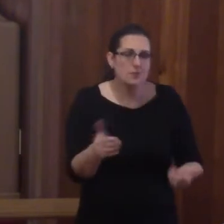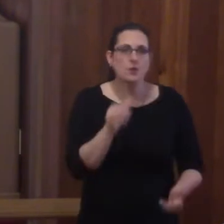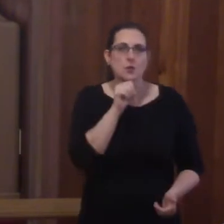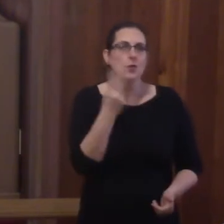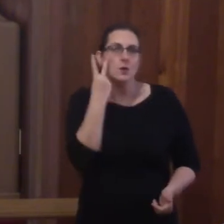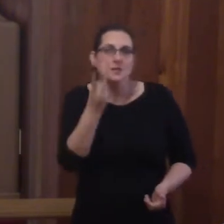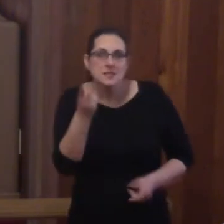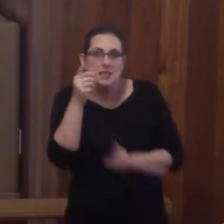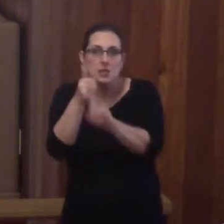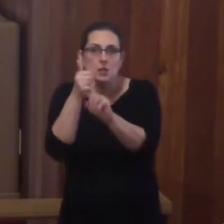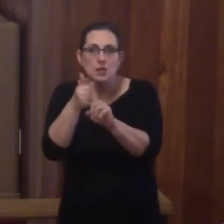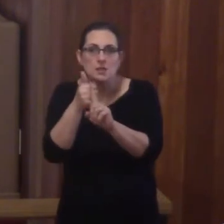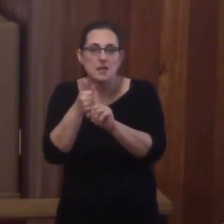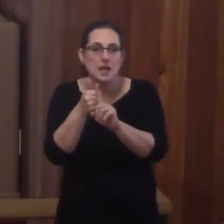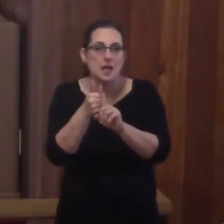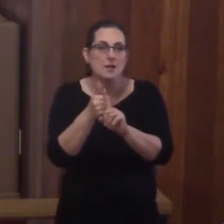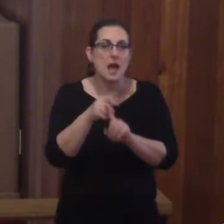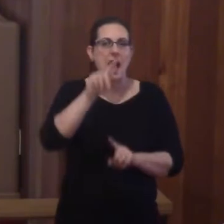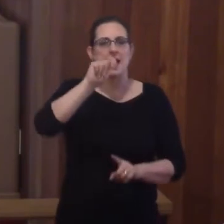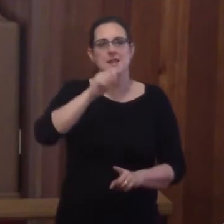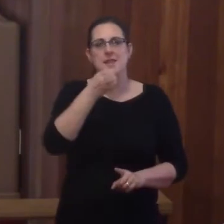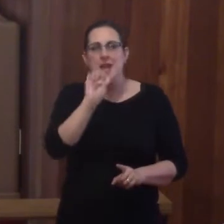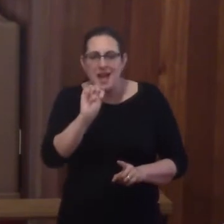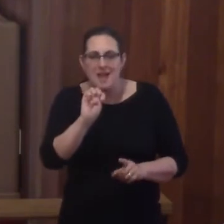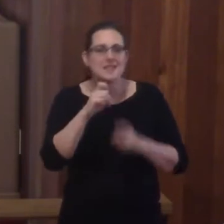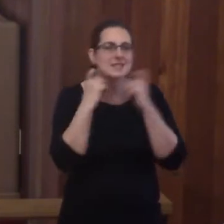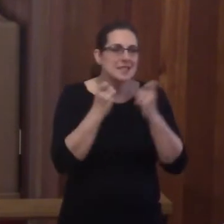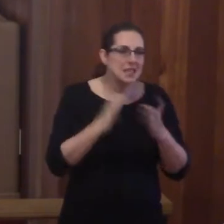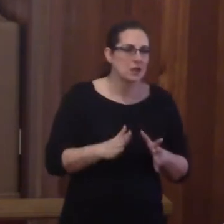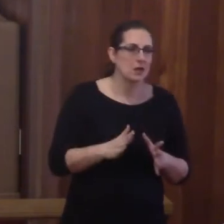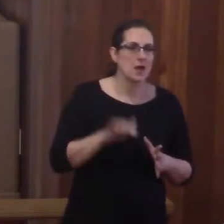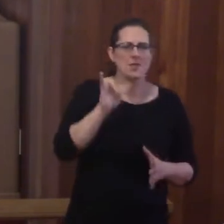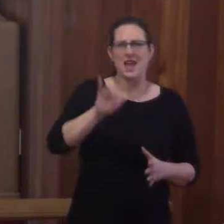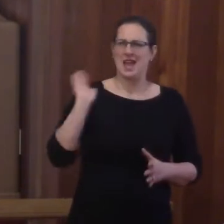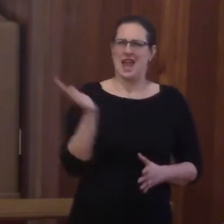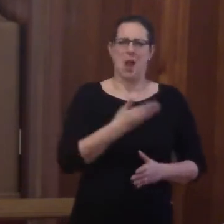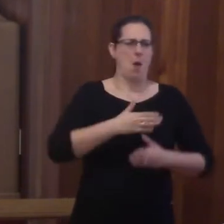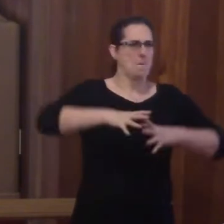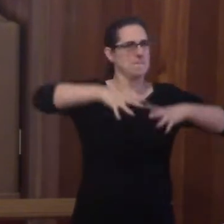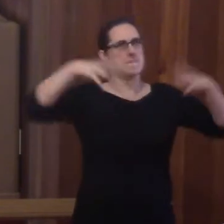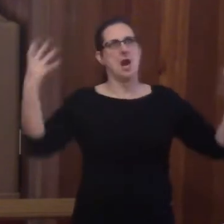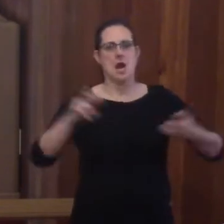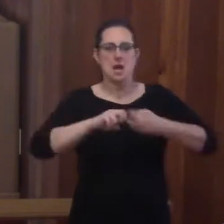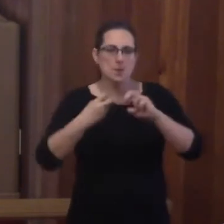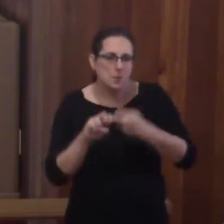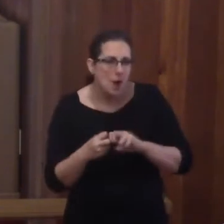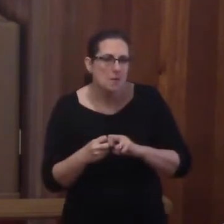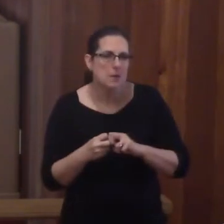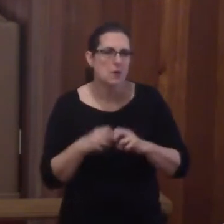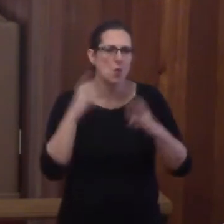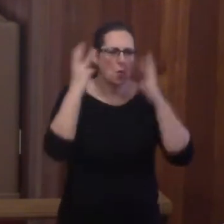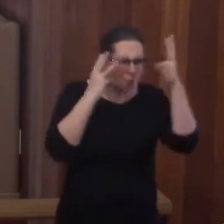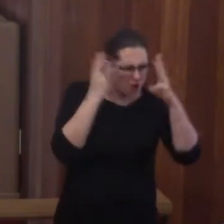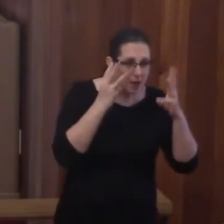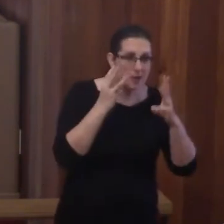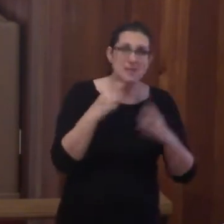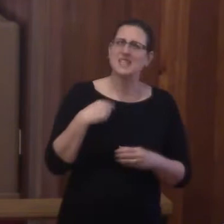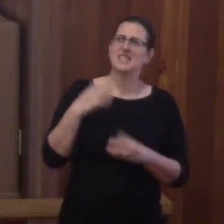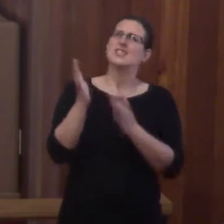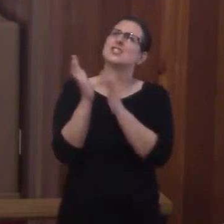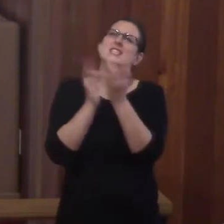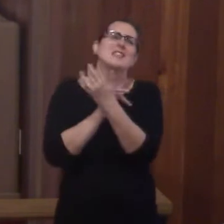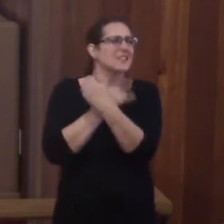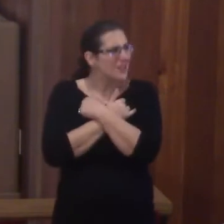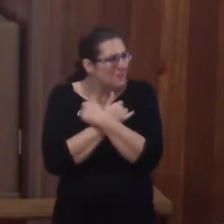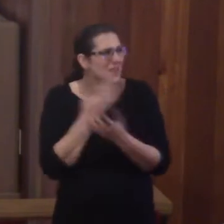see yourself as the sinner. When that's our biggest problem, the biggest worry, does Jesus love me? Does